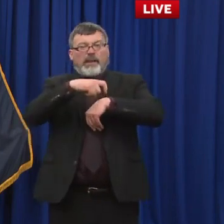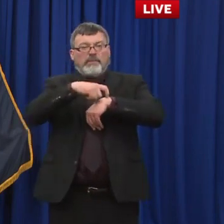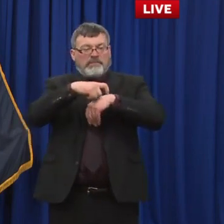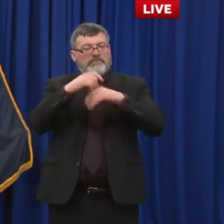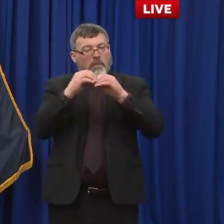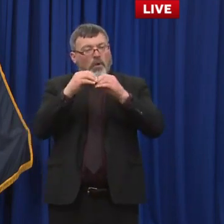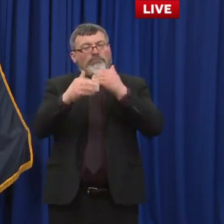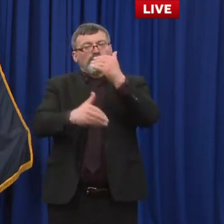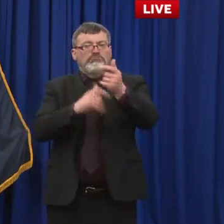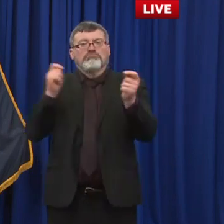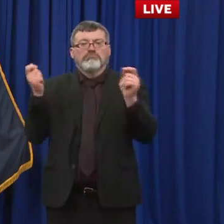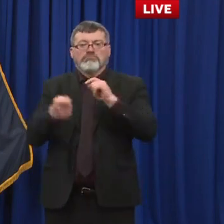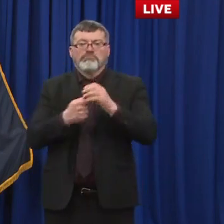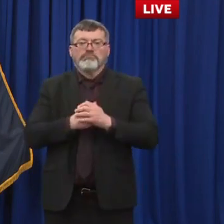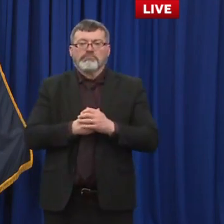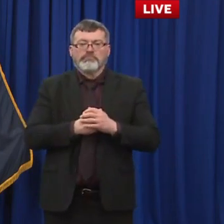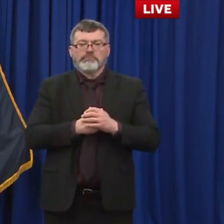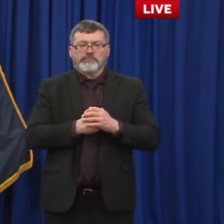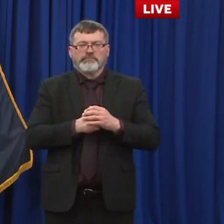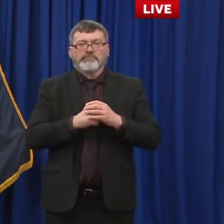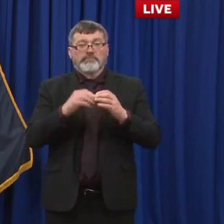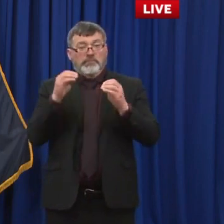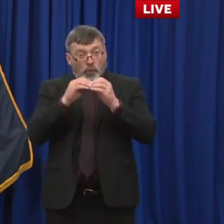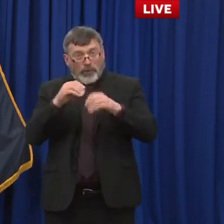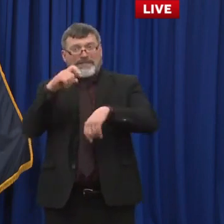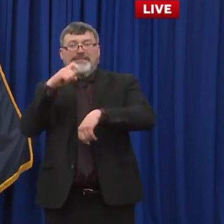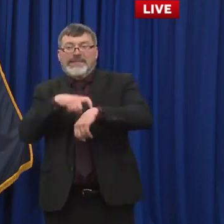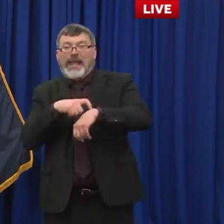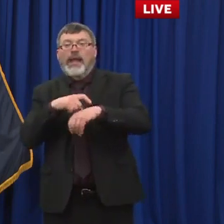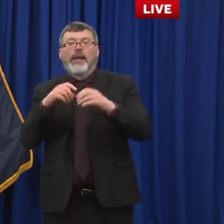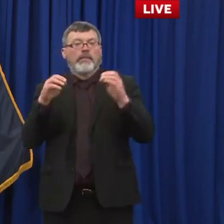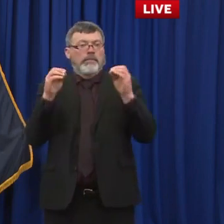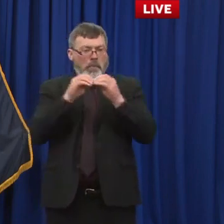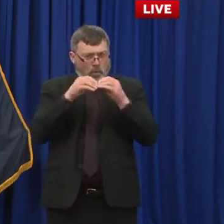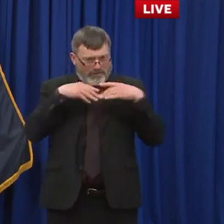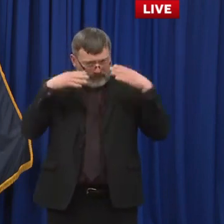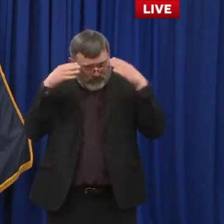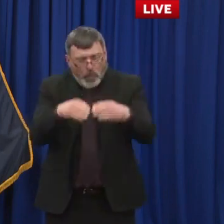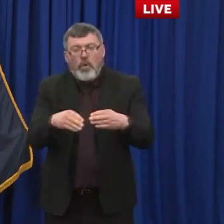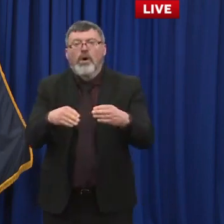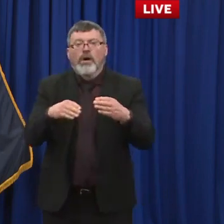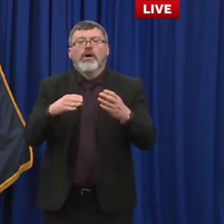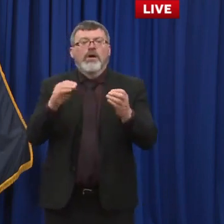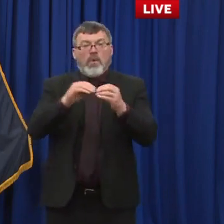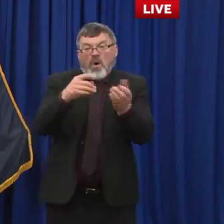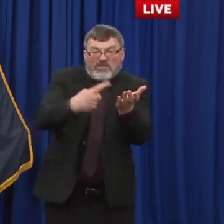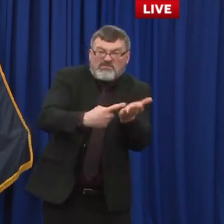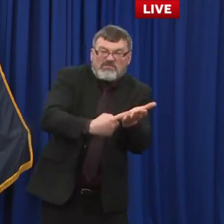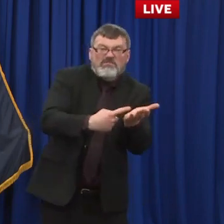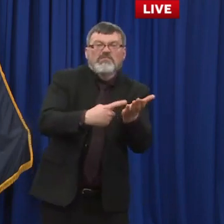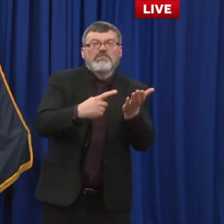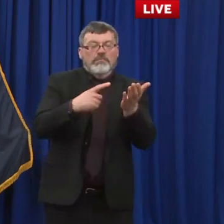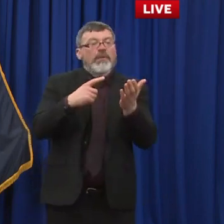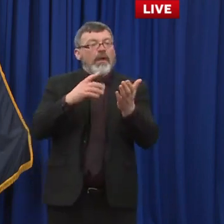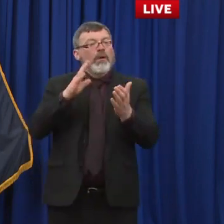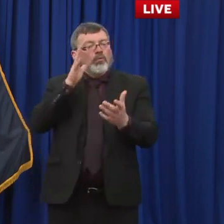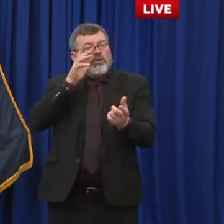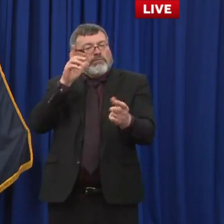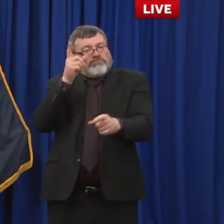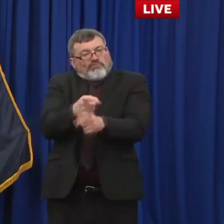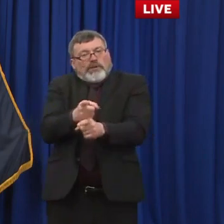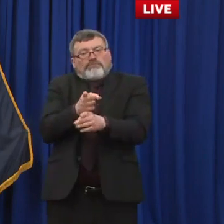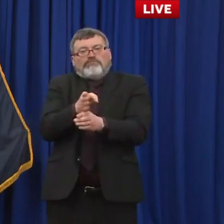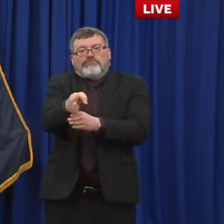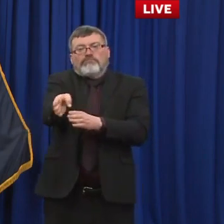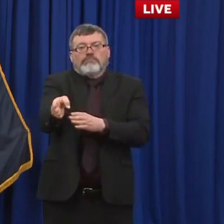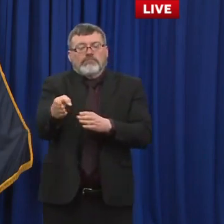a little longer on a few of the tougher issues to get it right is more important than rushing it just to say you got something done in the first place i don't